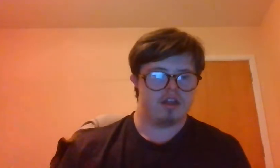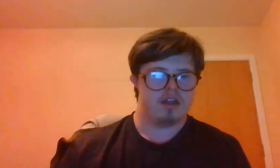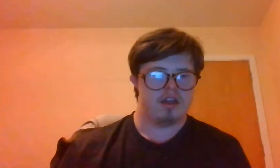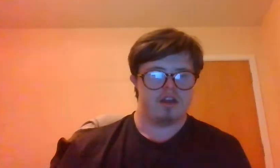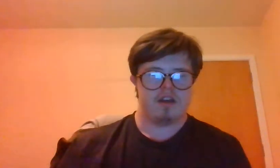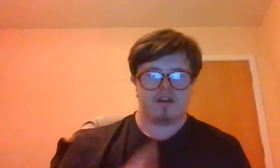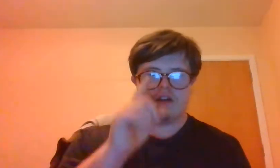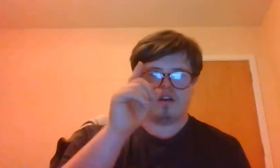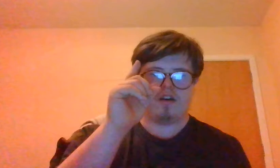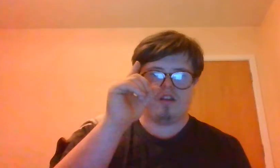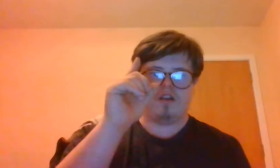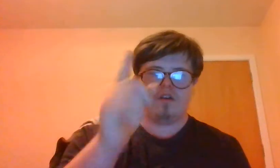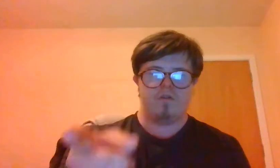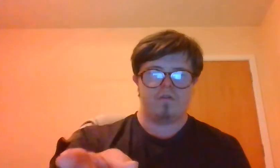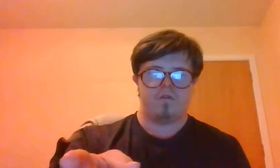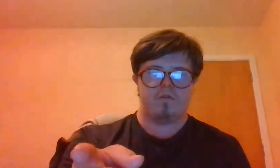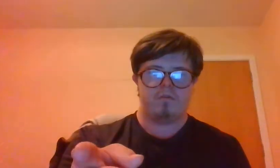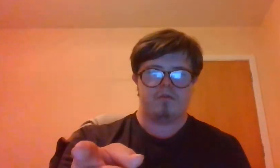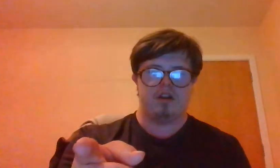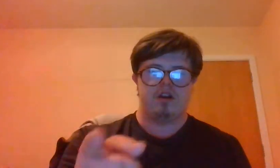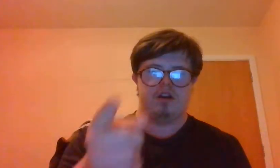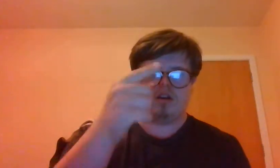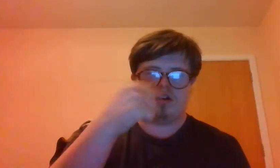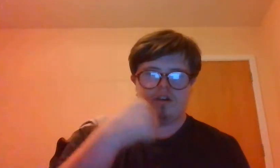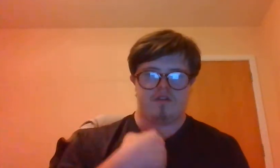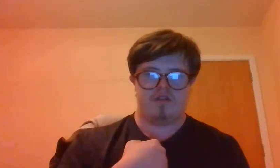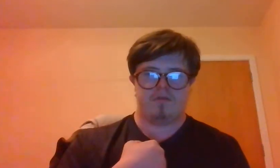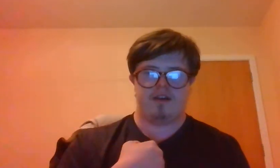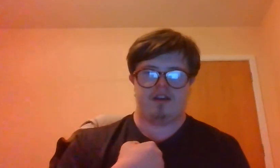Because you belong to me.